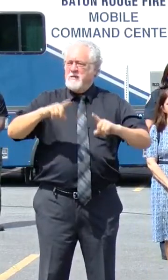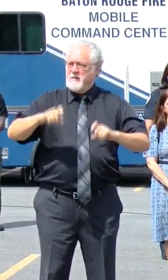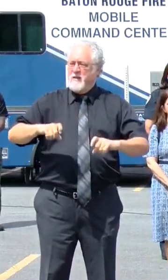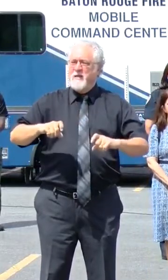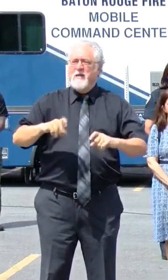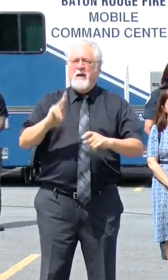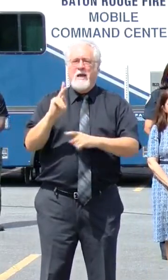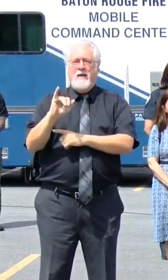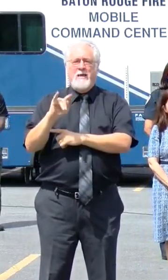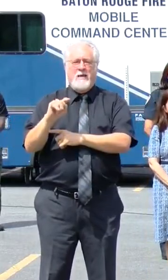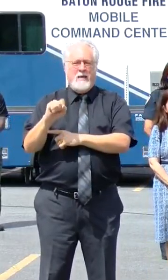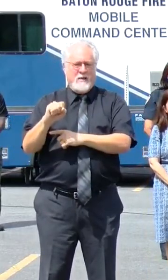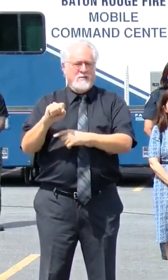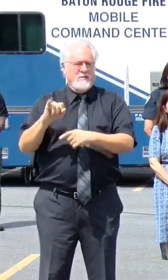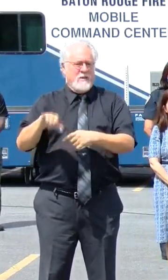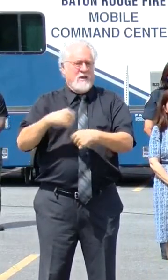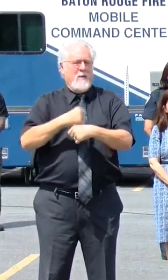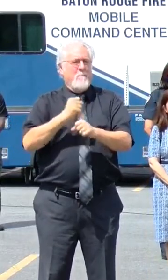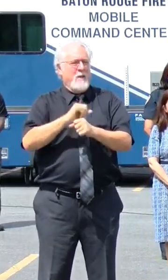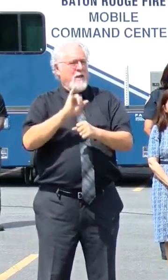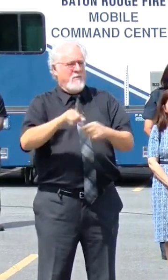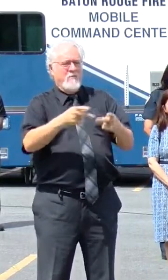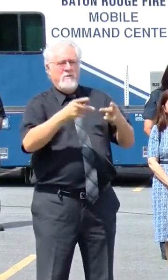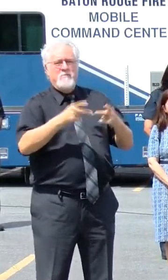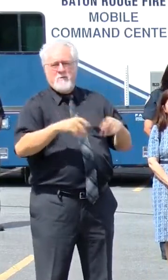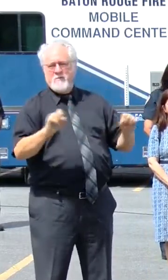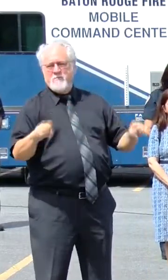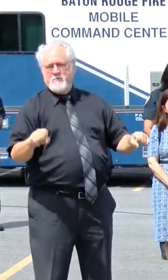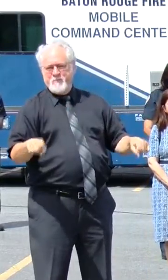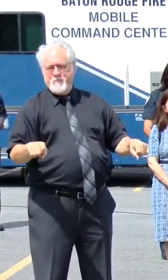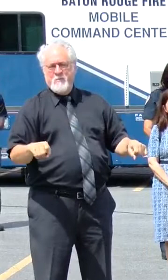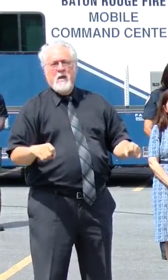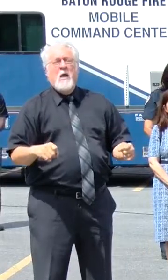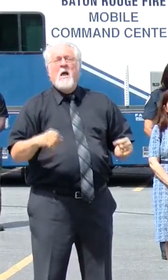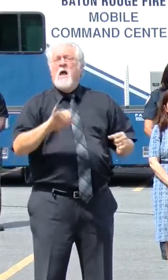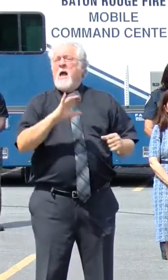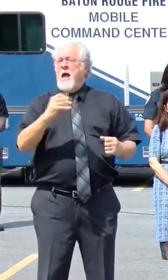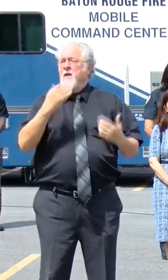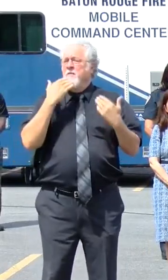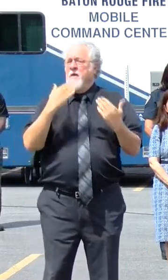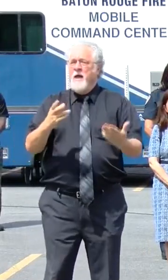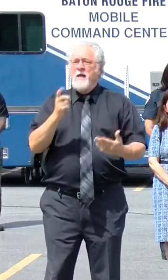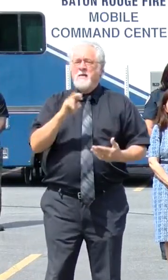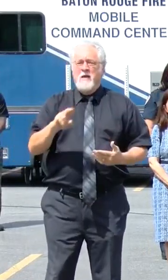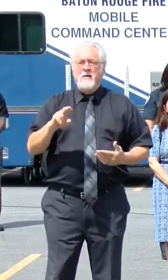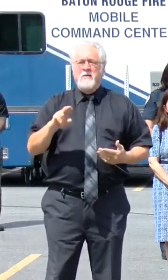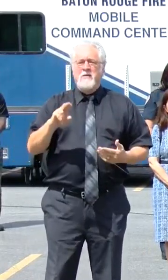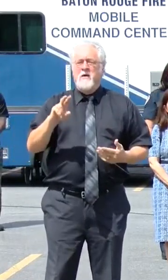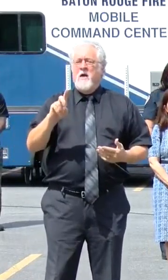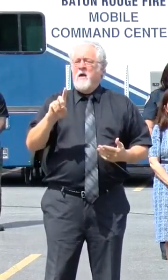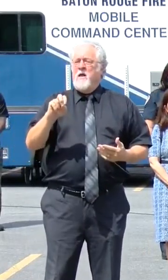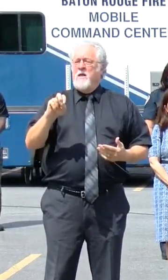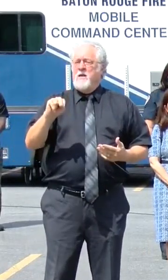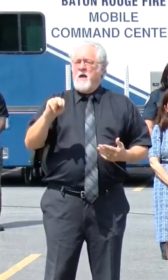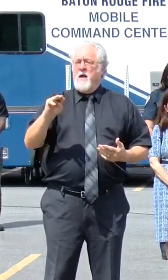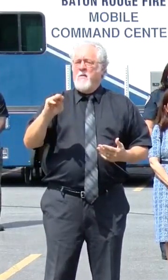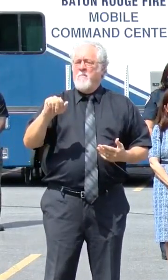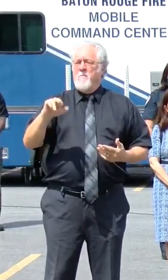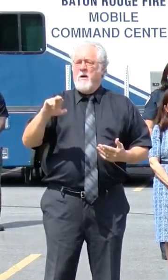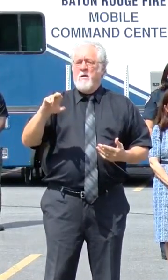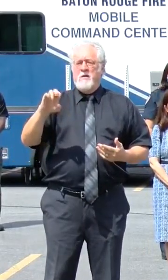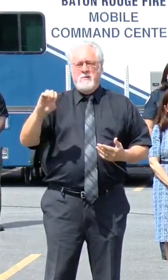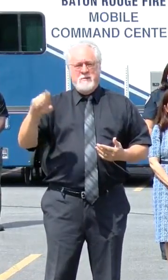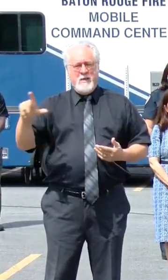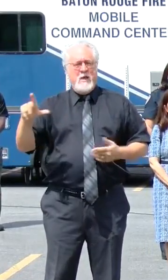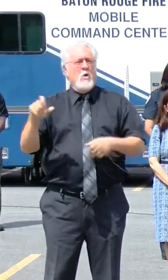kits that make this site possible. I also want to thank Dr. Don Marcel, who has been